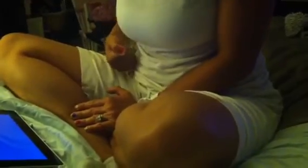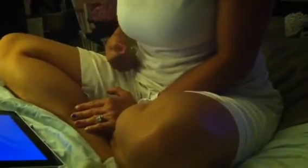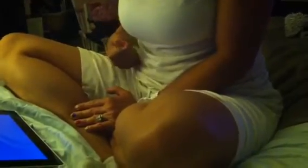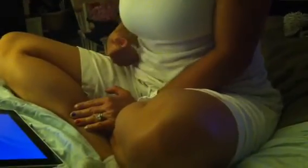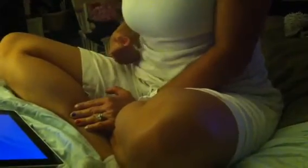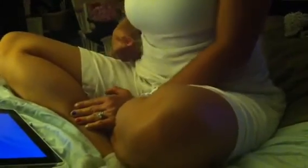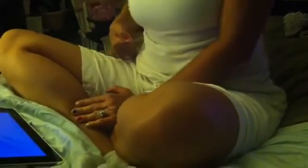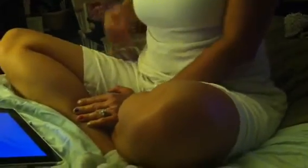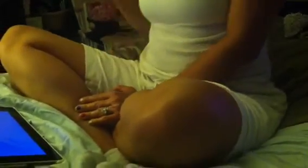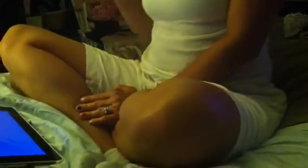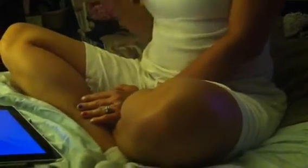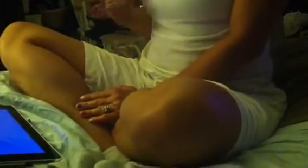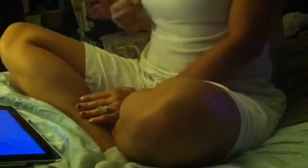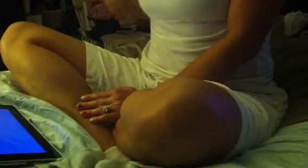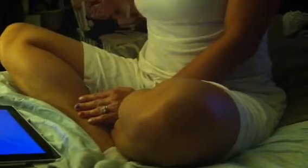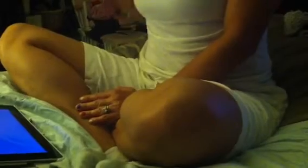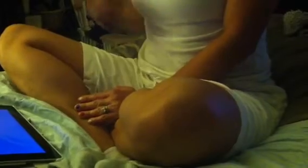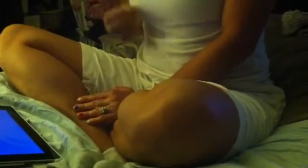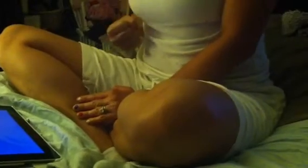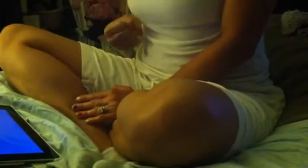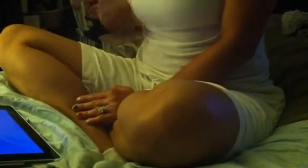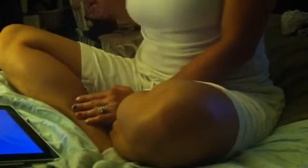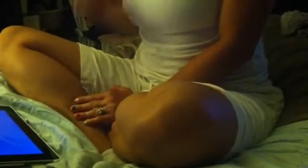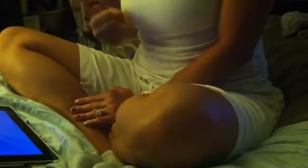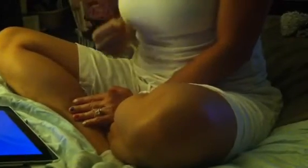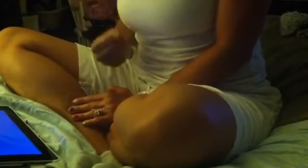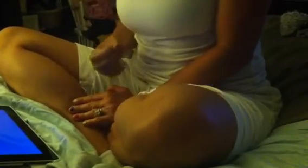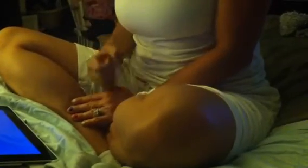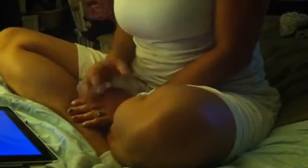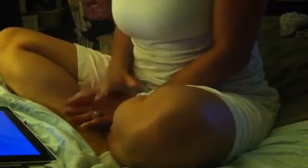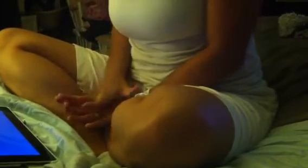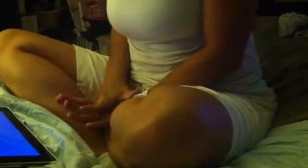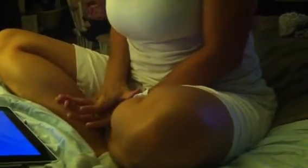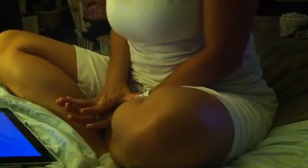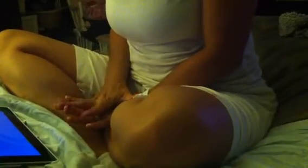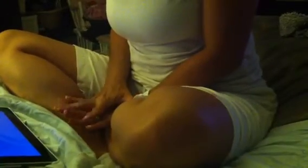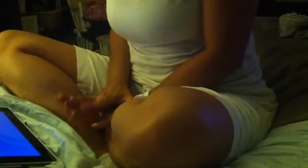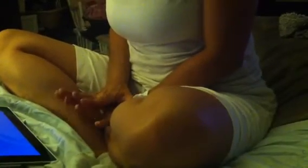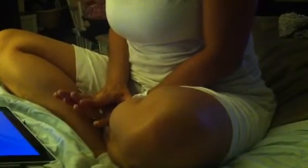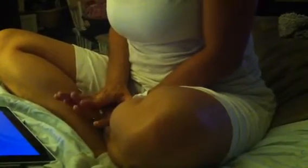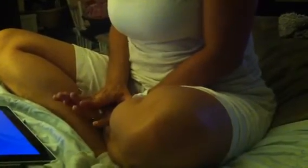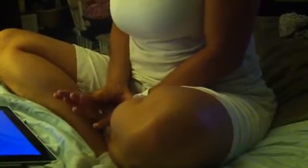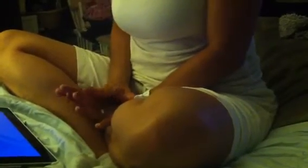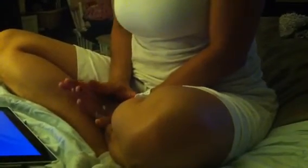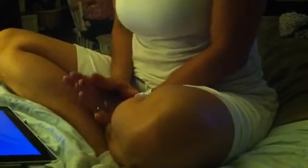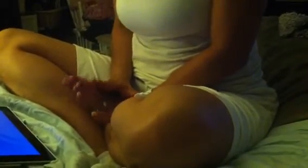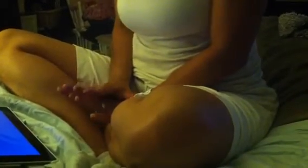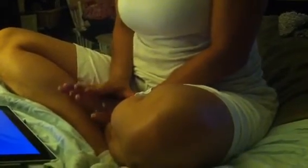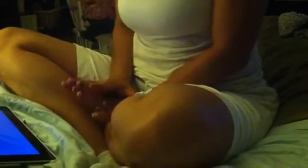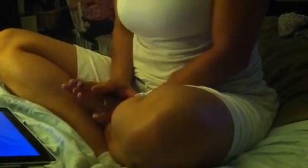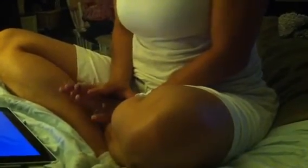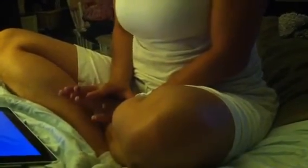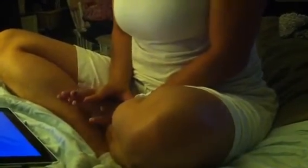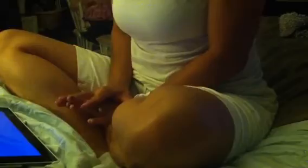To get over the feeling of knowing a dream didn't turn out